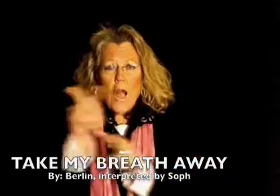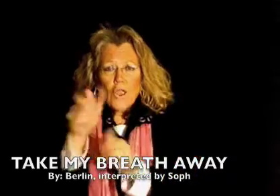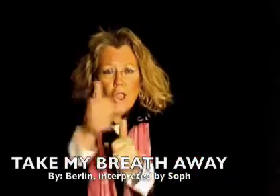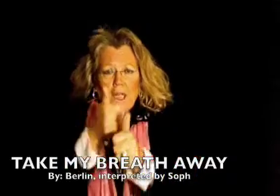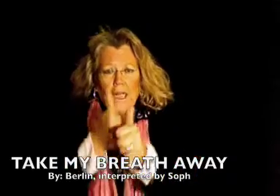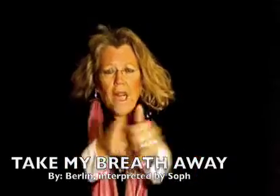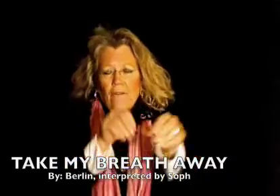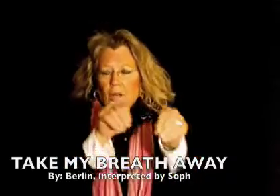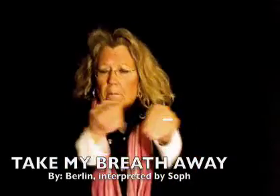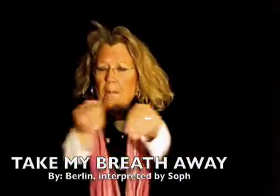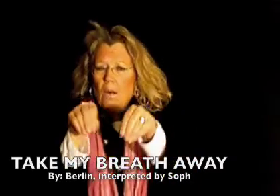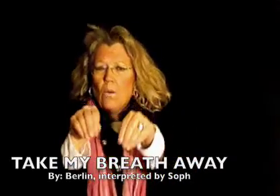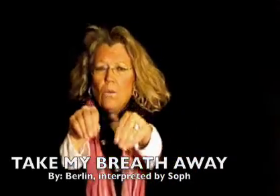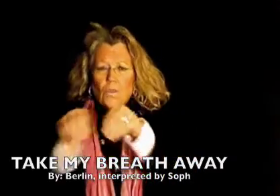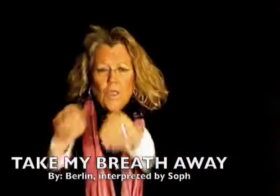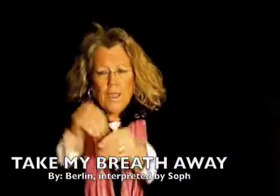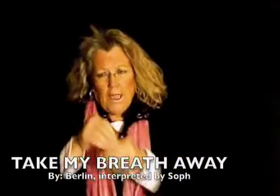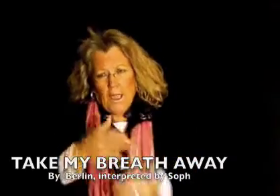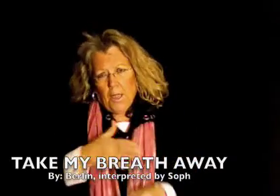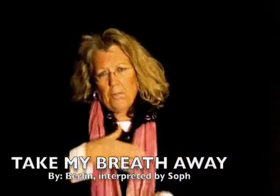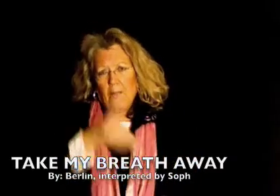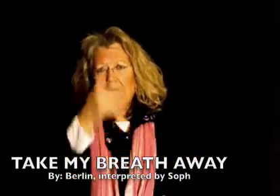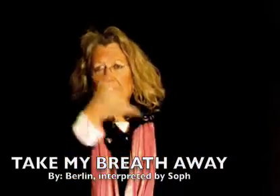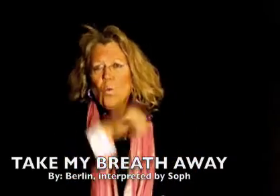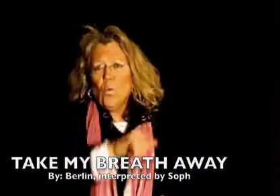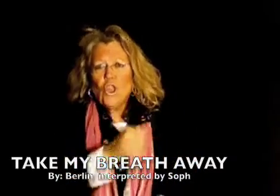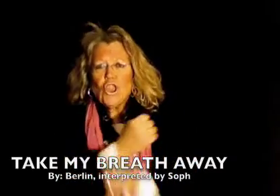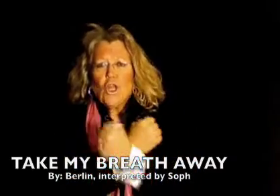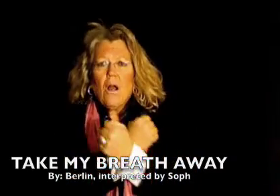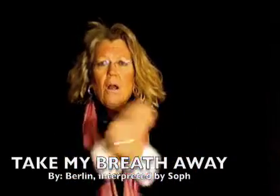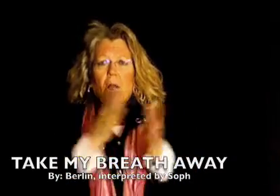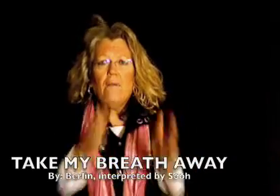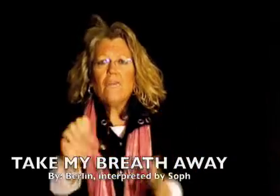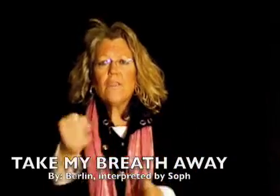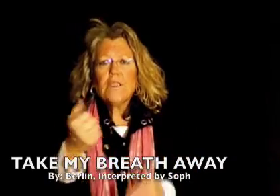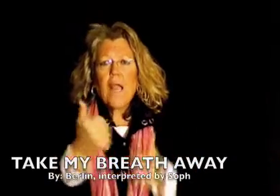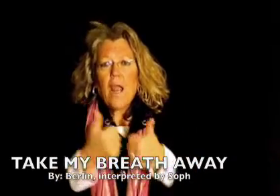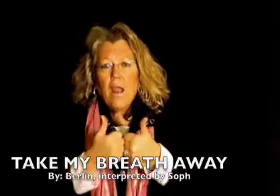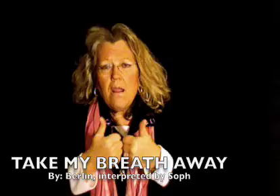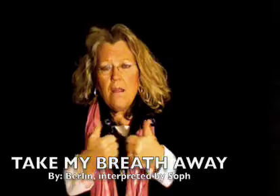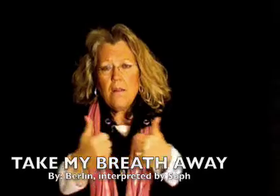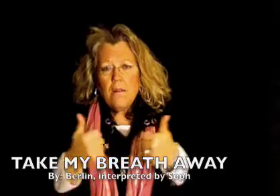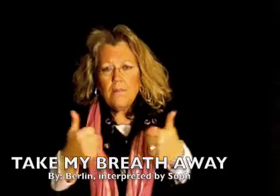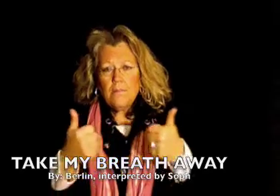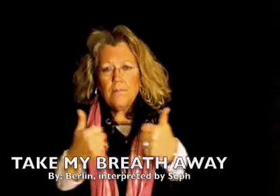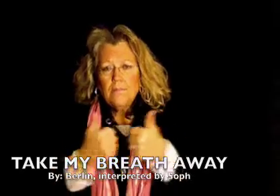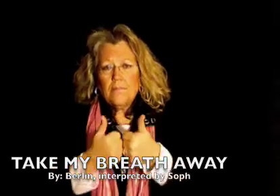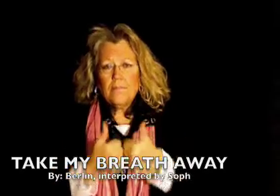I'm every motion in my voice, love is gay